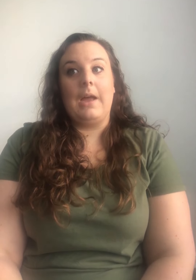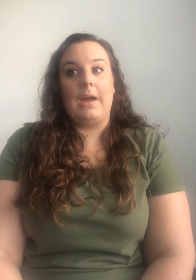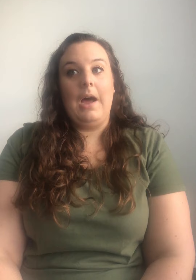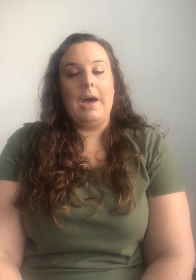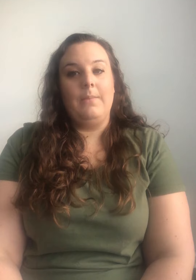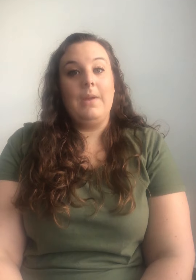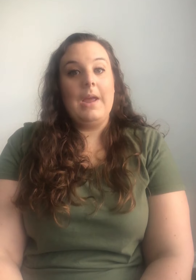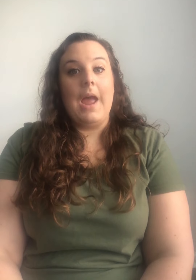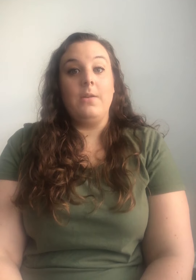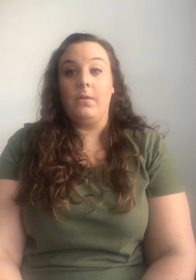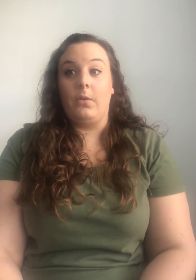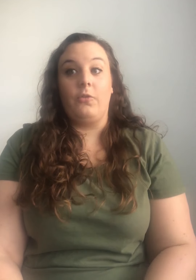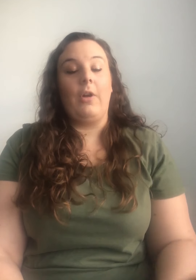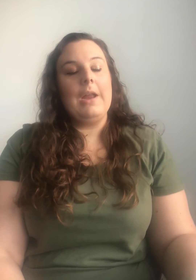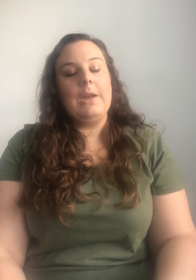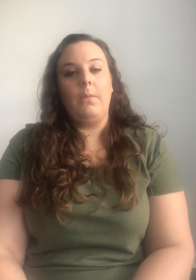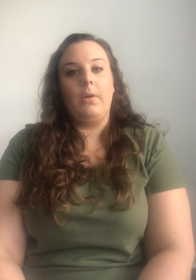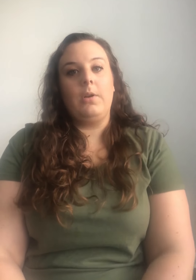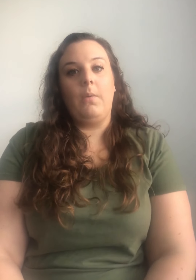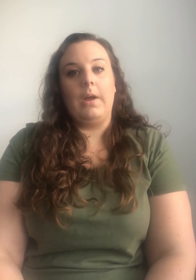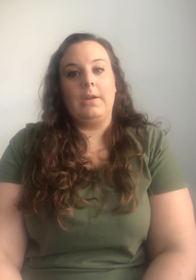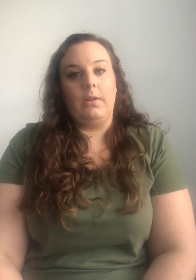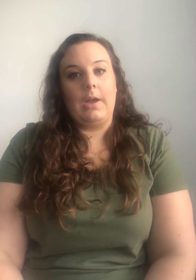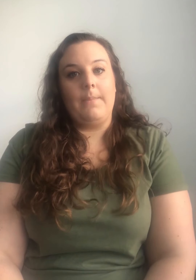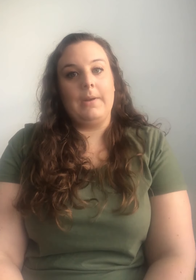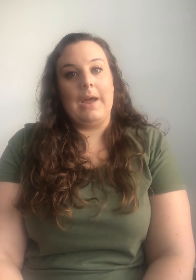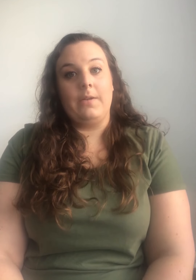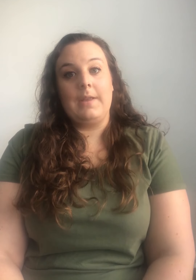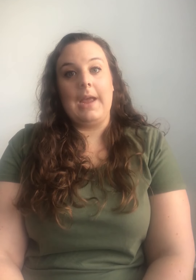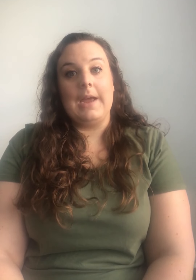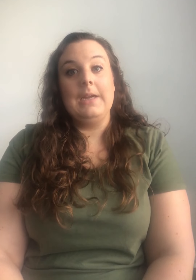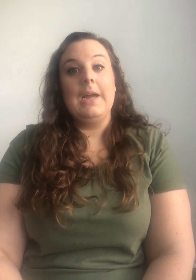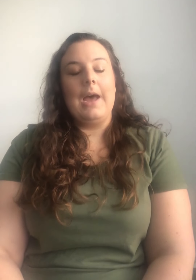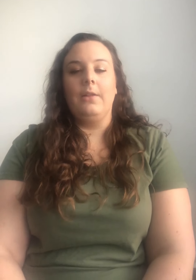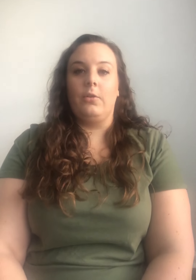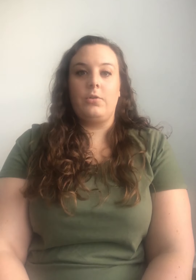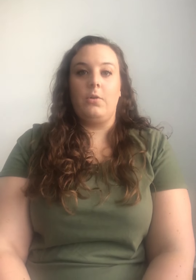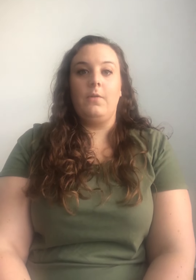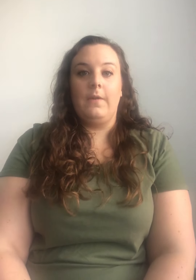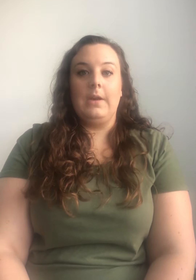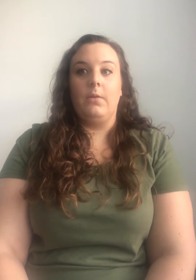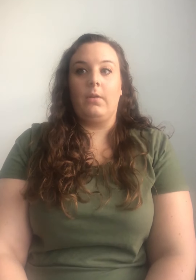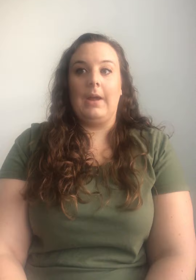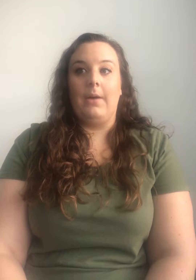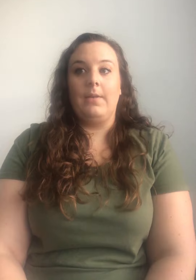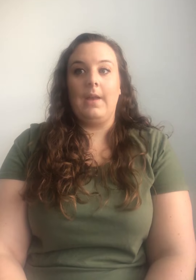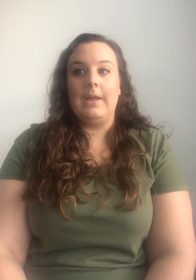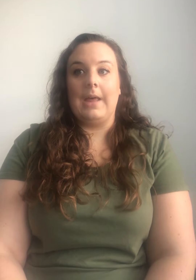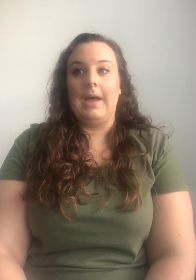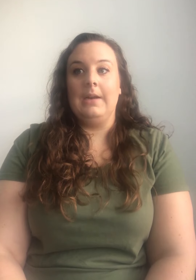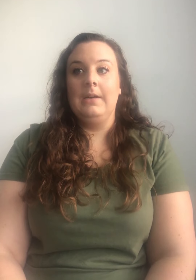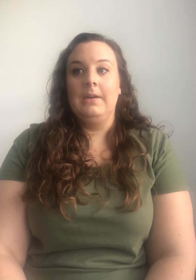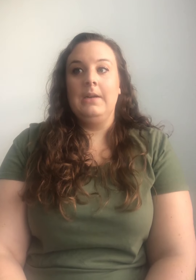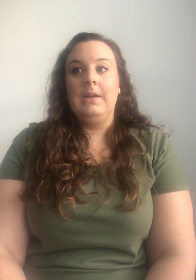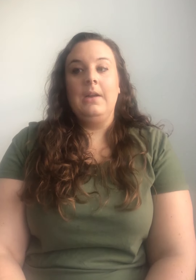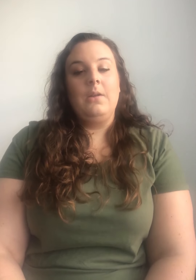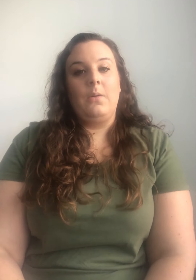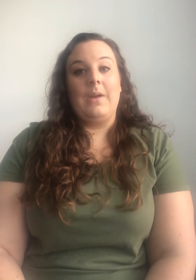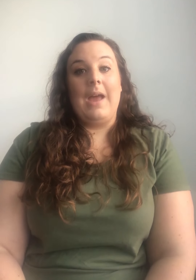.com and you can search for any word you want to look up and how to say it. And they'll show you videos on how to sign that. So again,